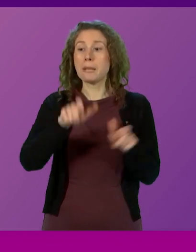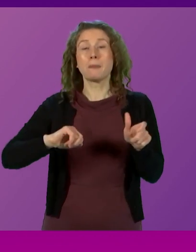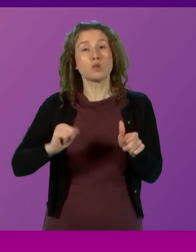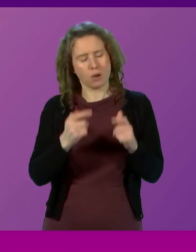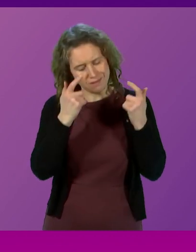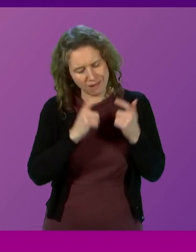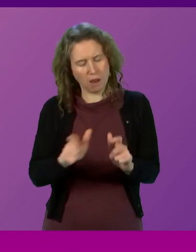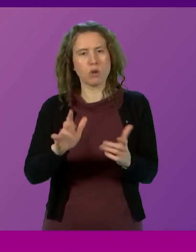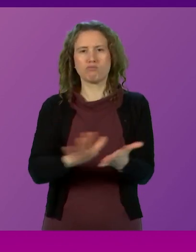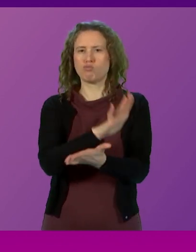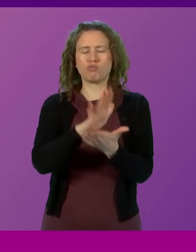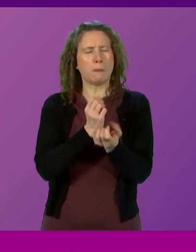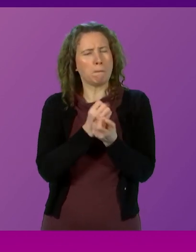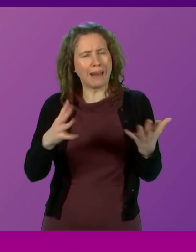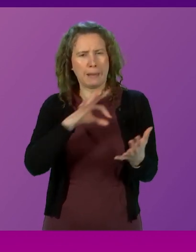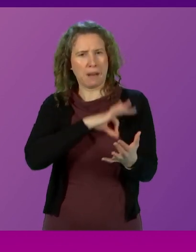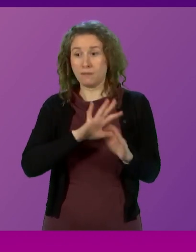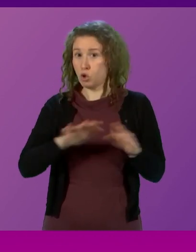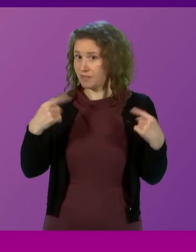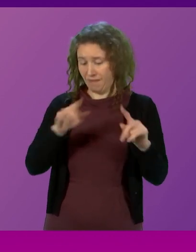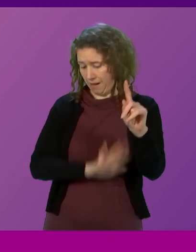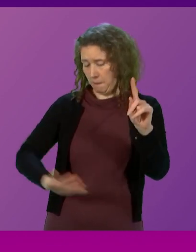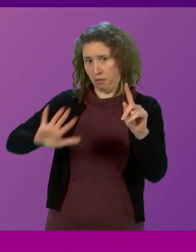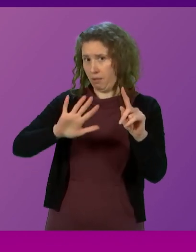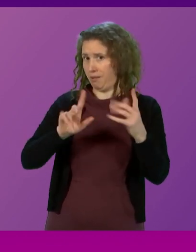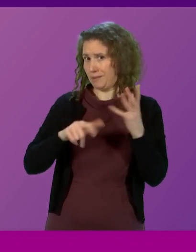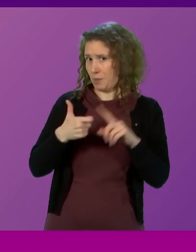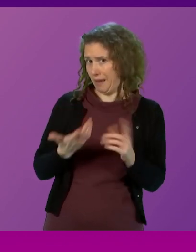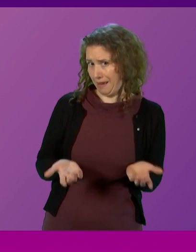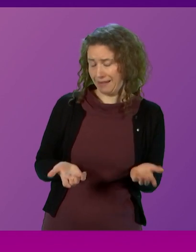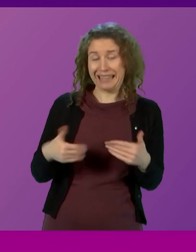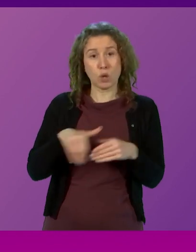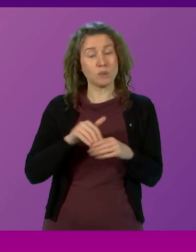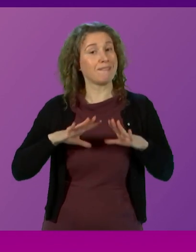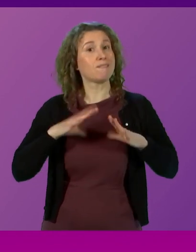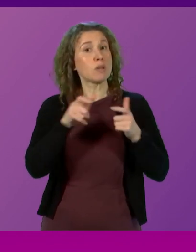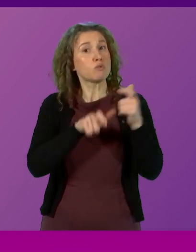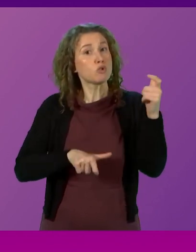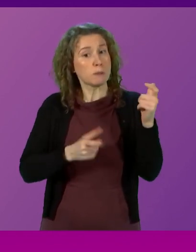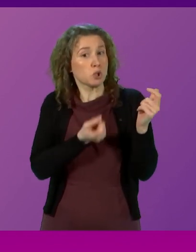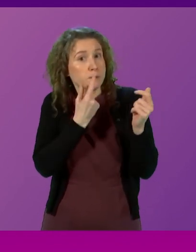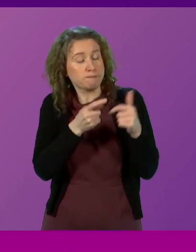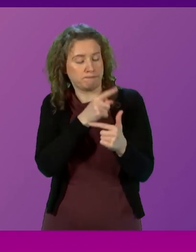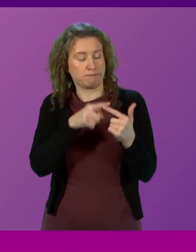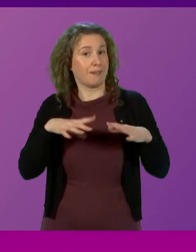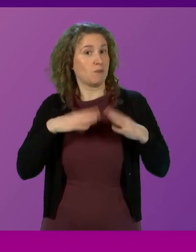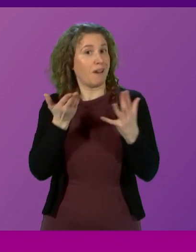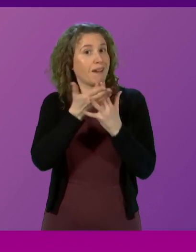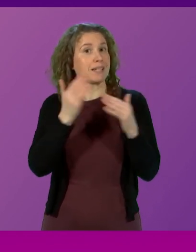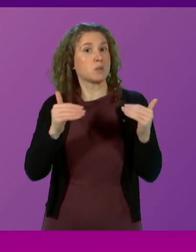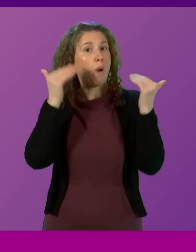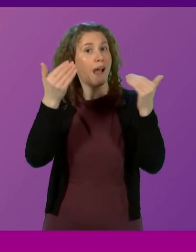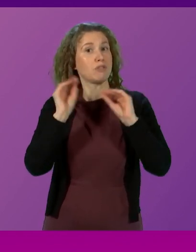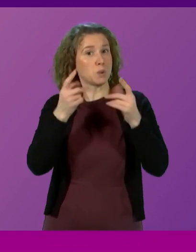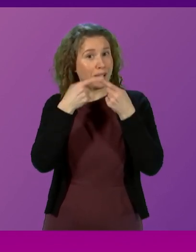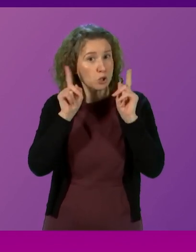to enjoy many benefits not available throughout the United Kingdom, including free prescriptions, free access to higher education